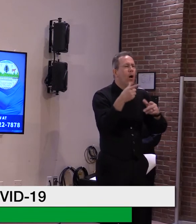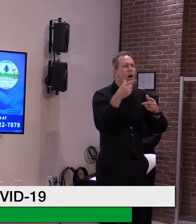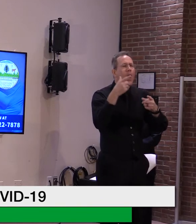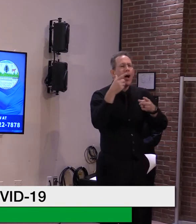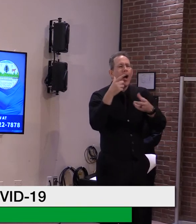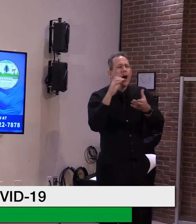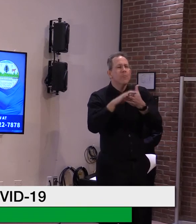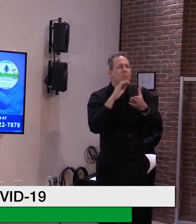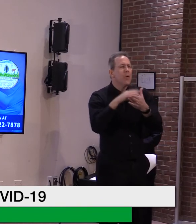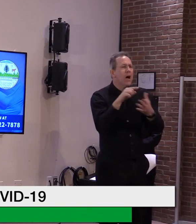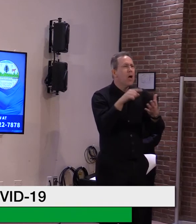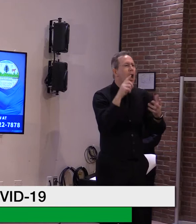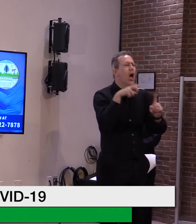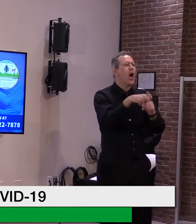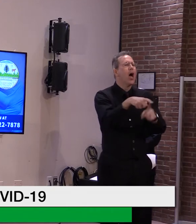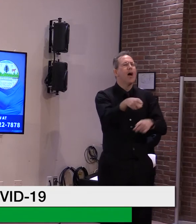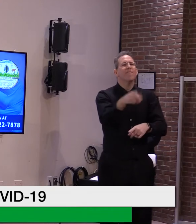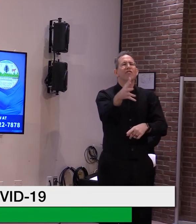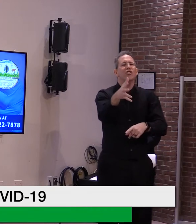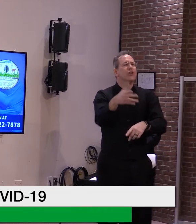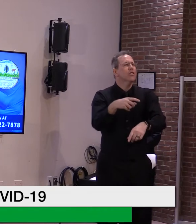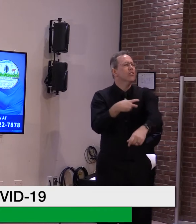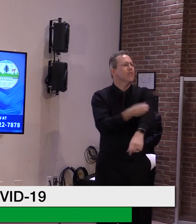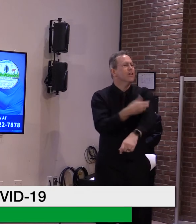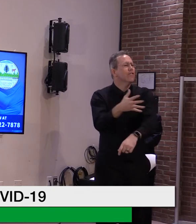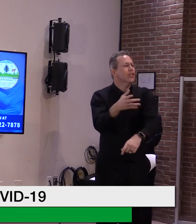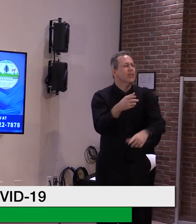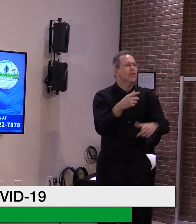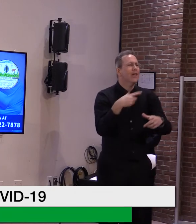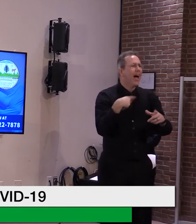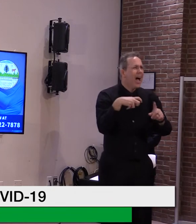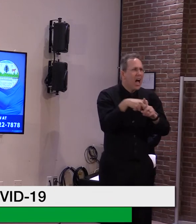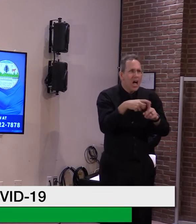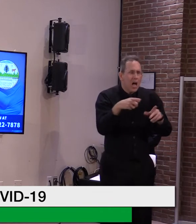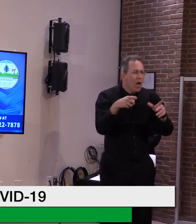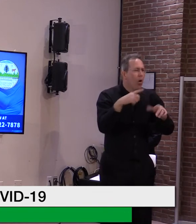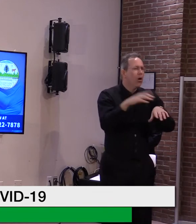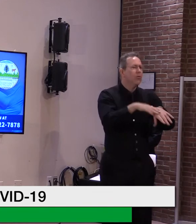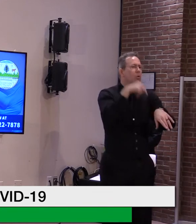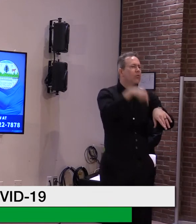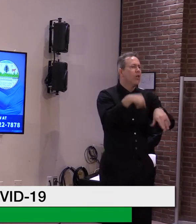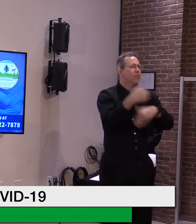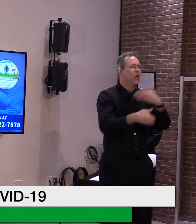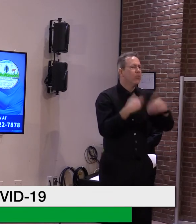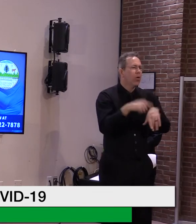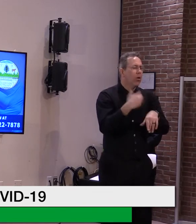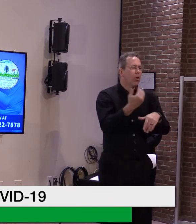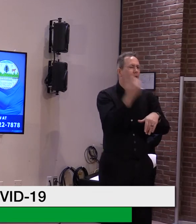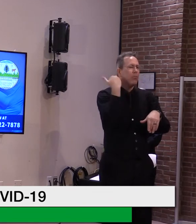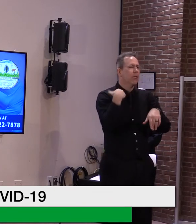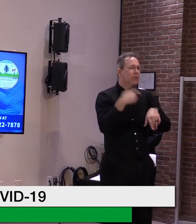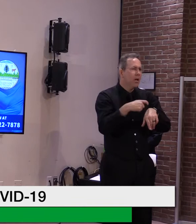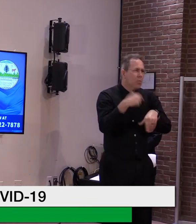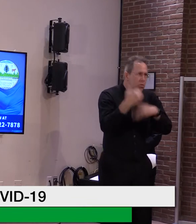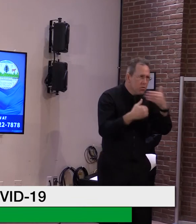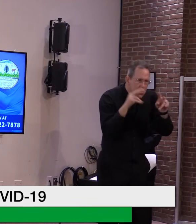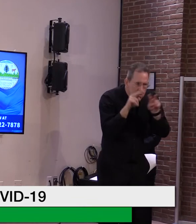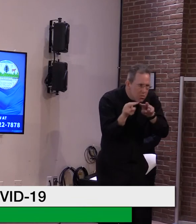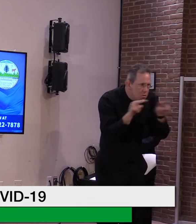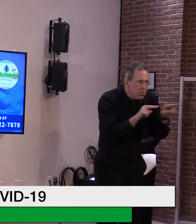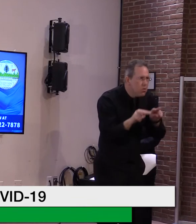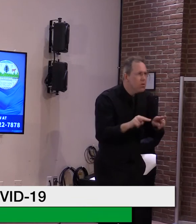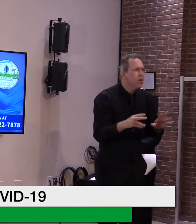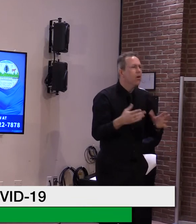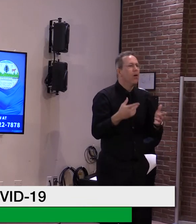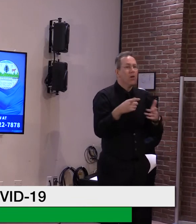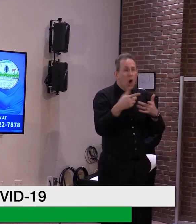started vaccinating, uh, the, uh, school staff and, uh, we've done a number of them already this week. So, uh, this